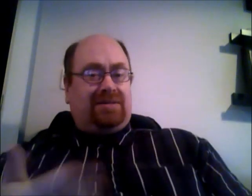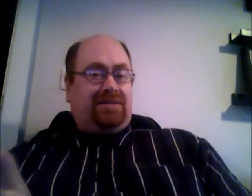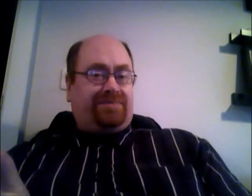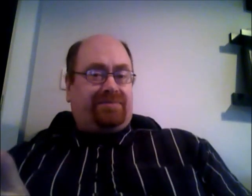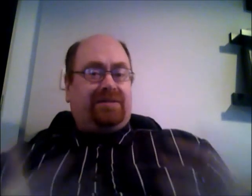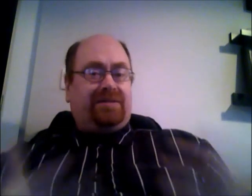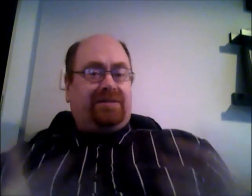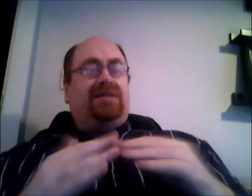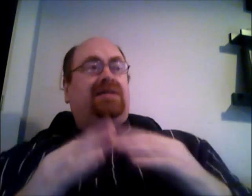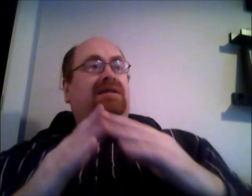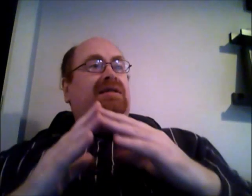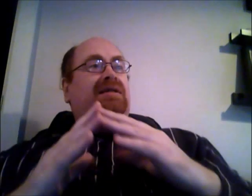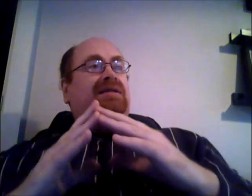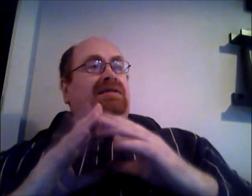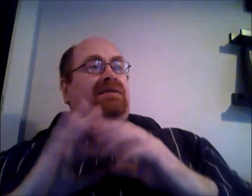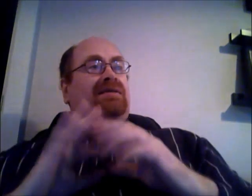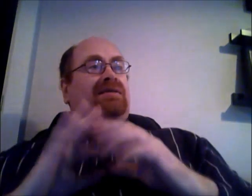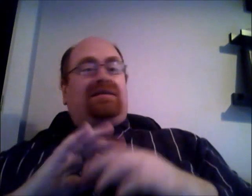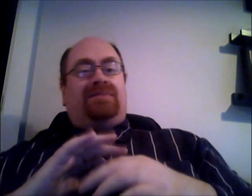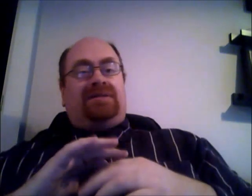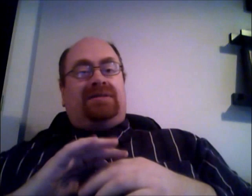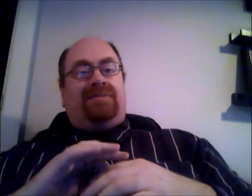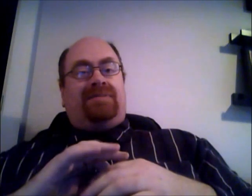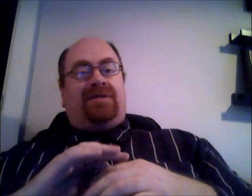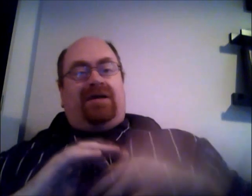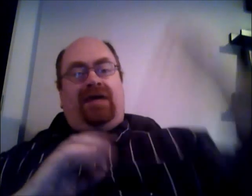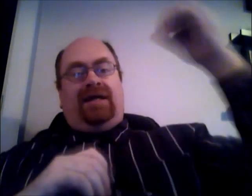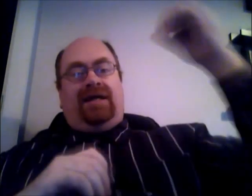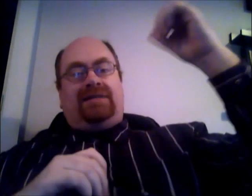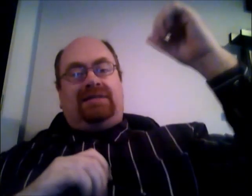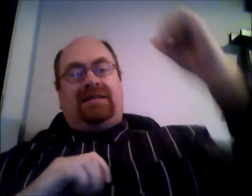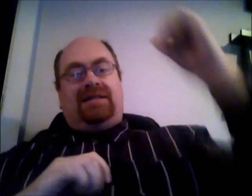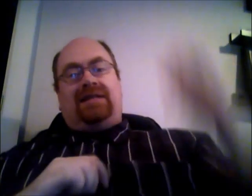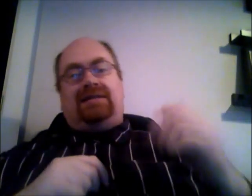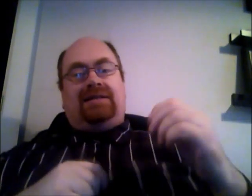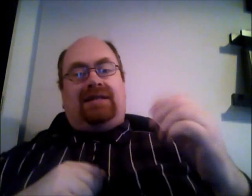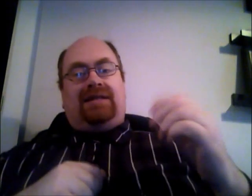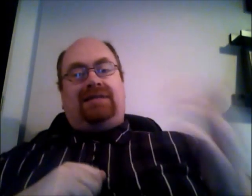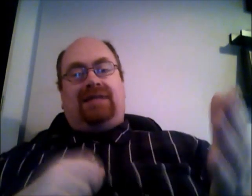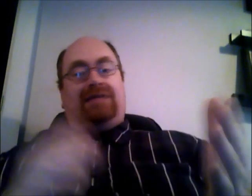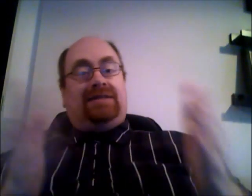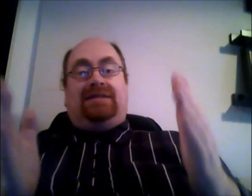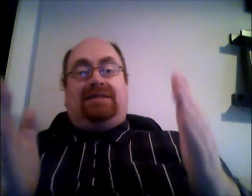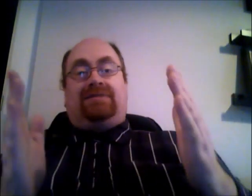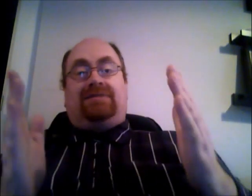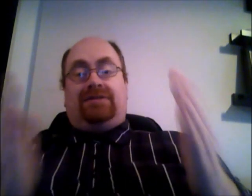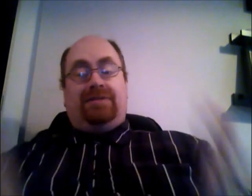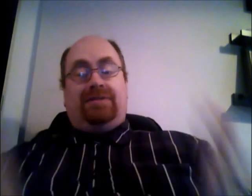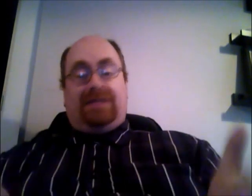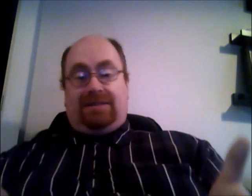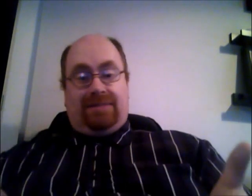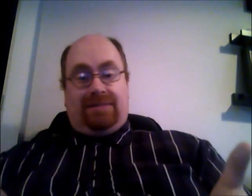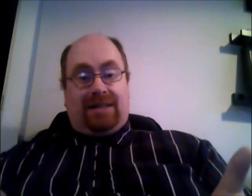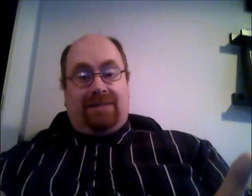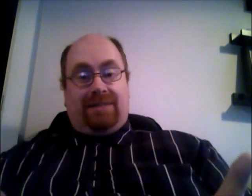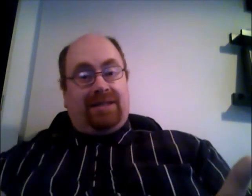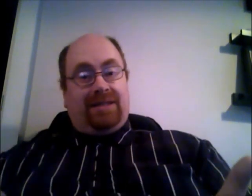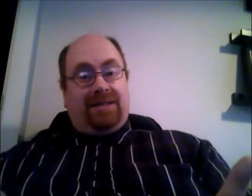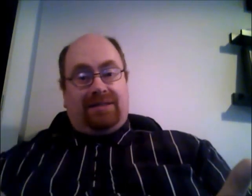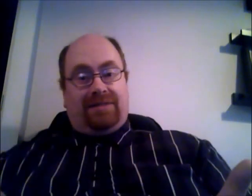so you know but people were going oh yeah it's this and that and last night which contributed to me actually making this little video